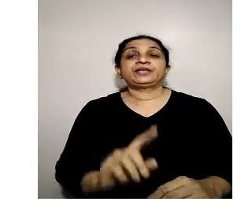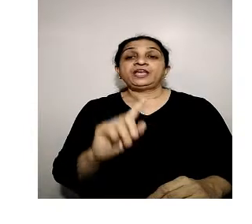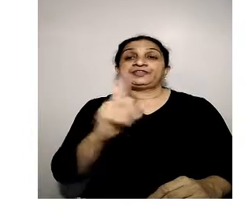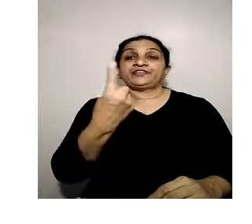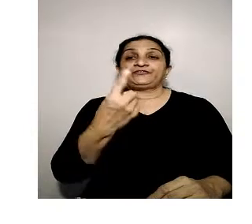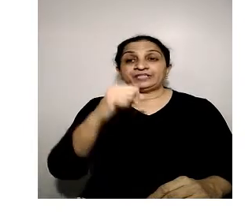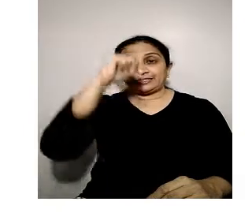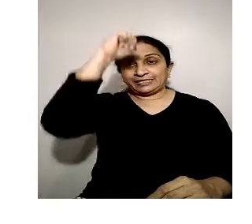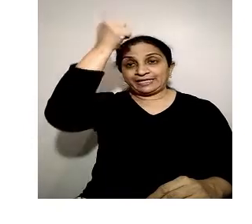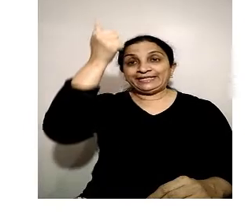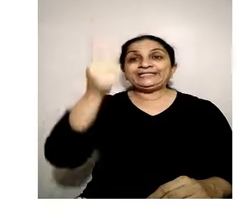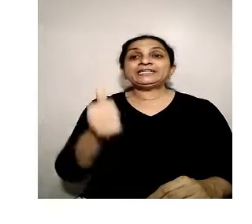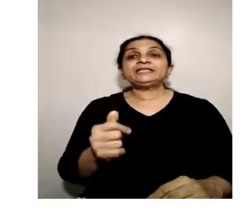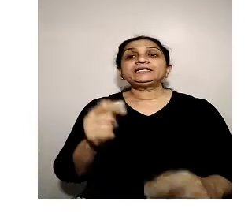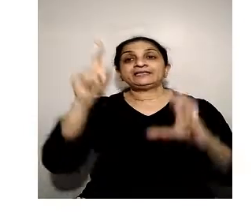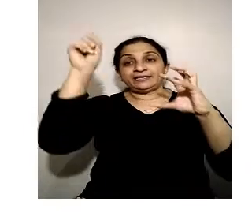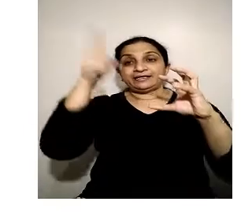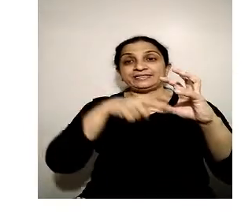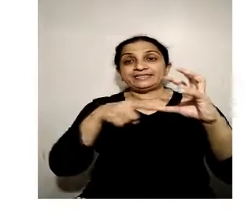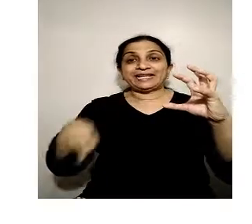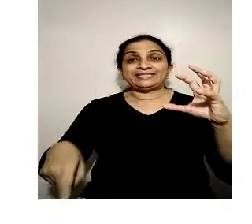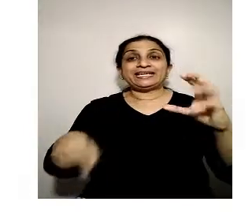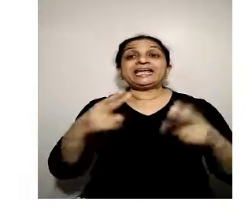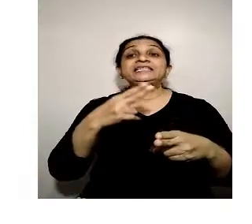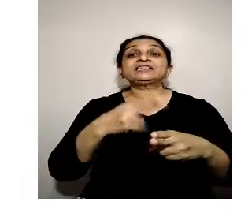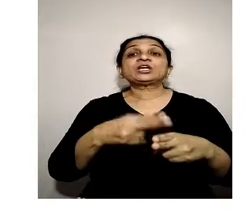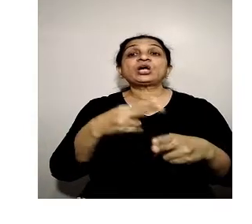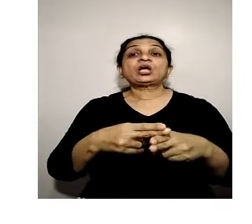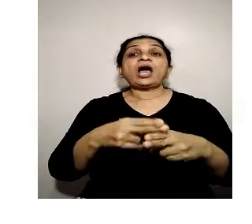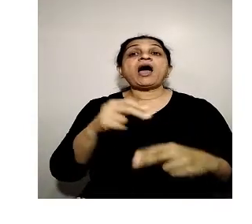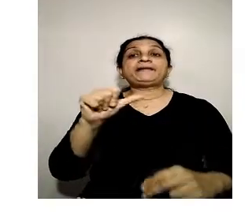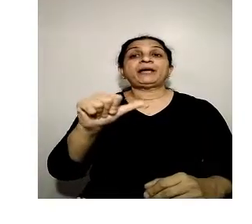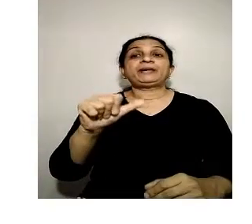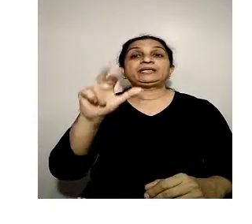The first Indian satellite Aryabhata.